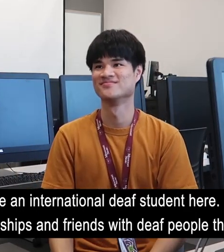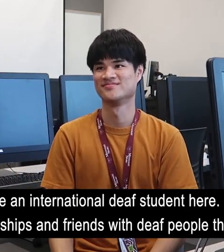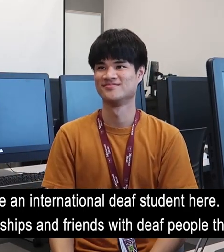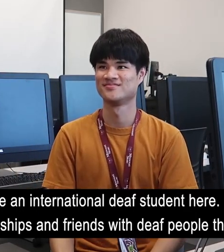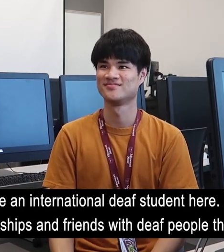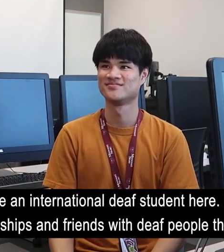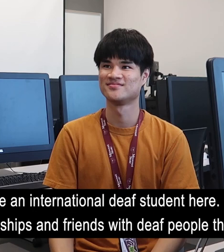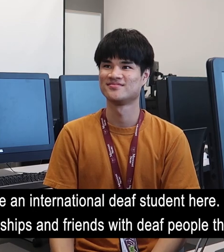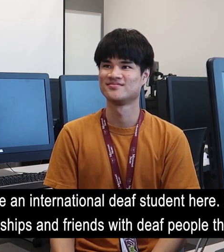people that way.